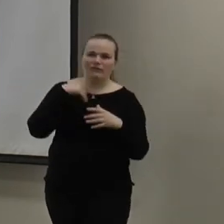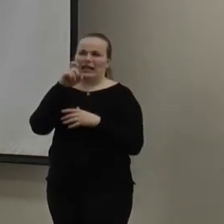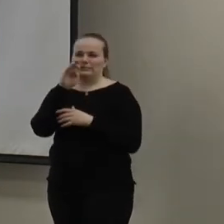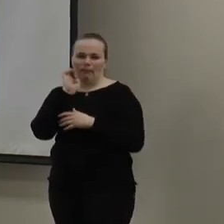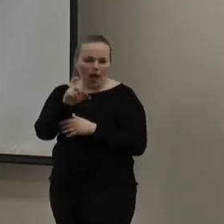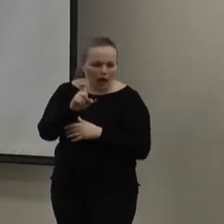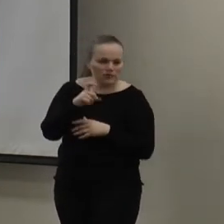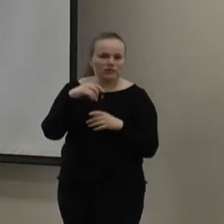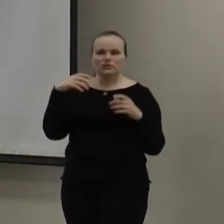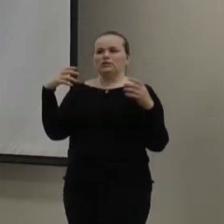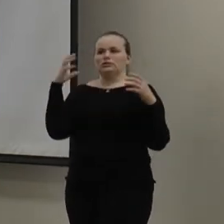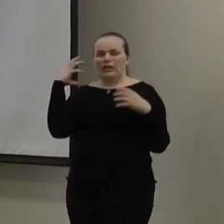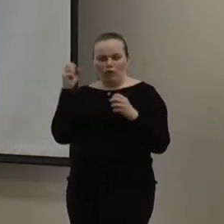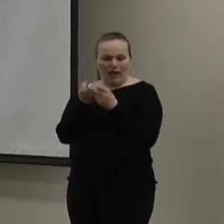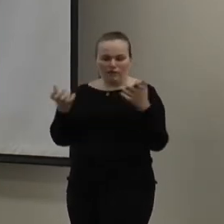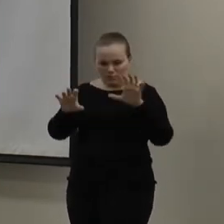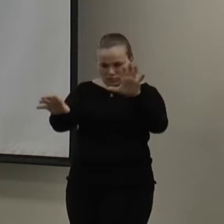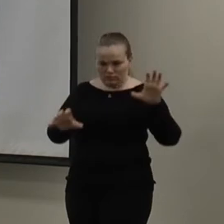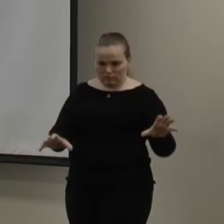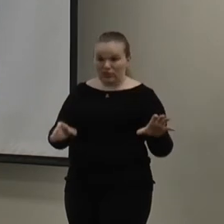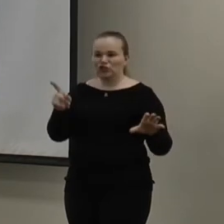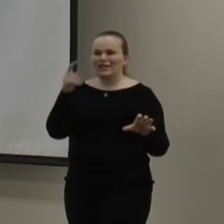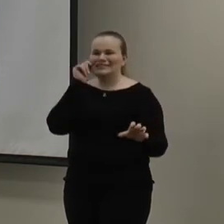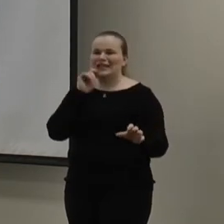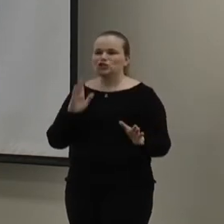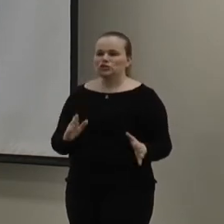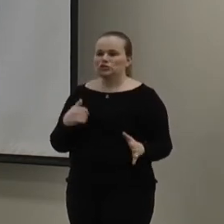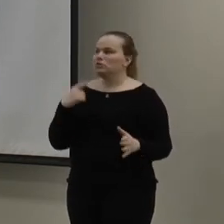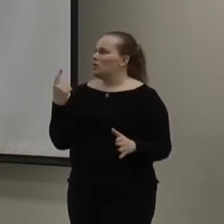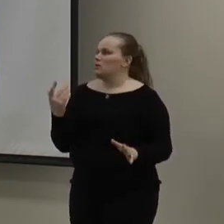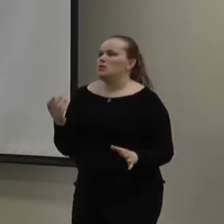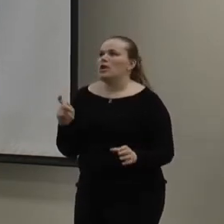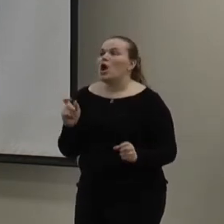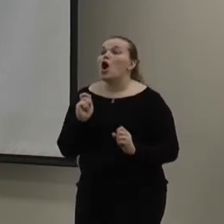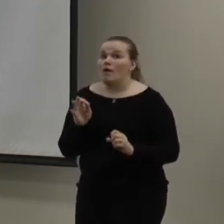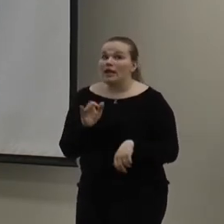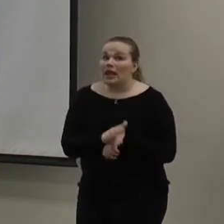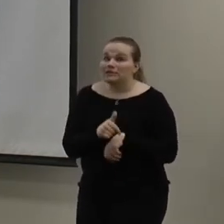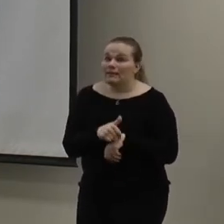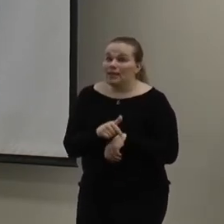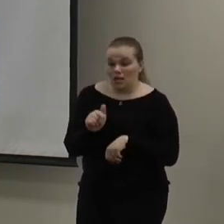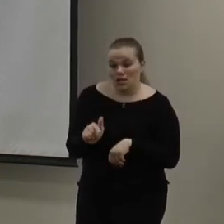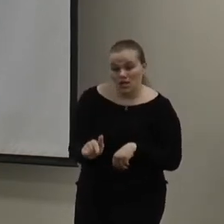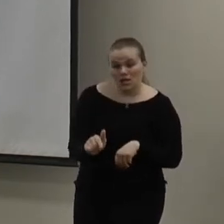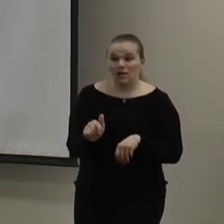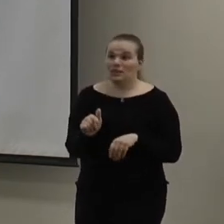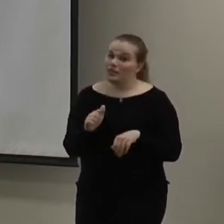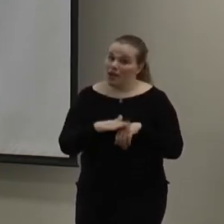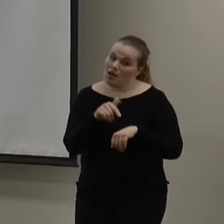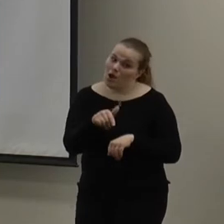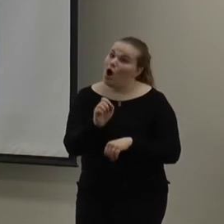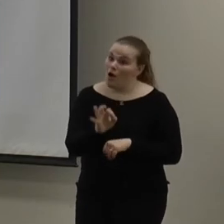Xboxes. You have the stereo. And, she has teenagers. So, she's like, okay, turn it off at night. Hit that, you know, power strip,